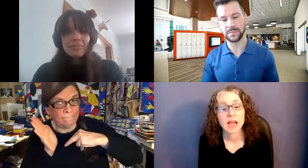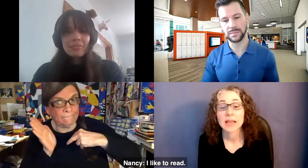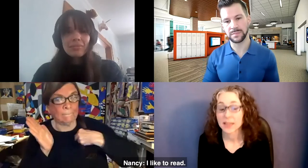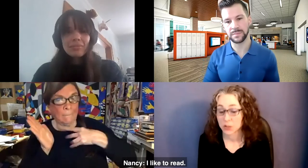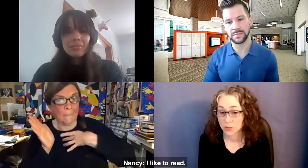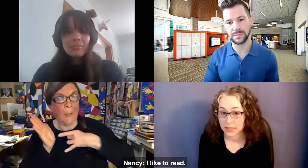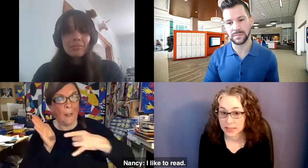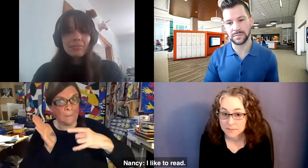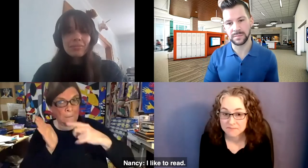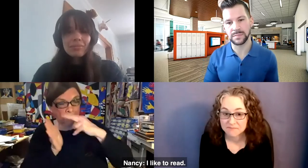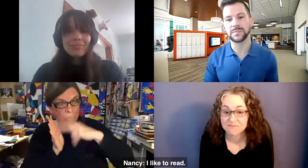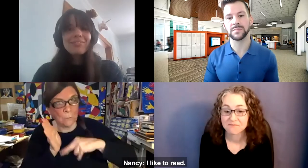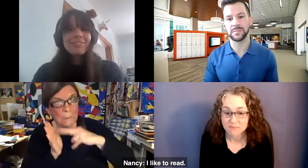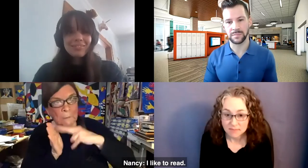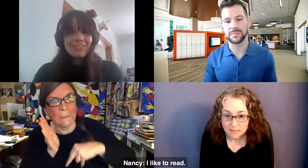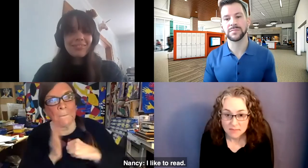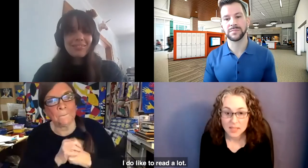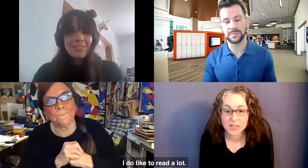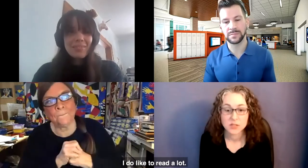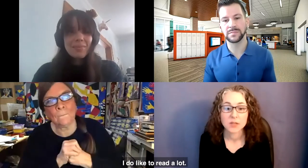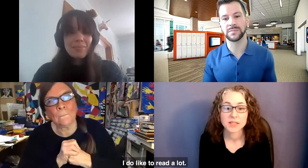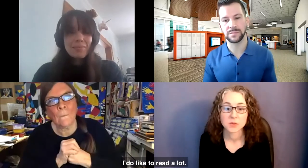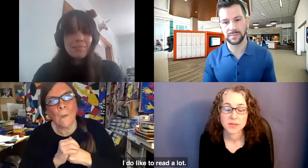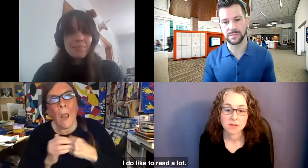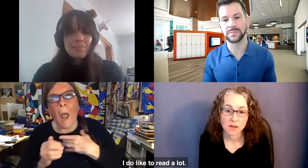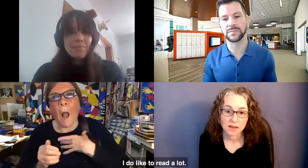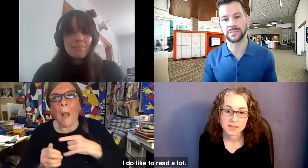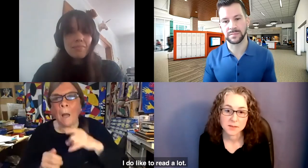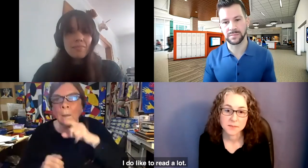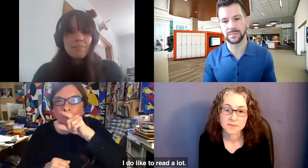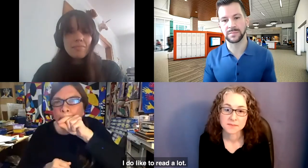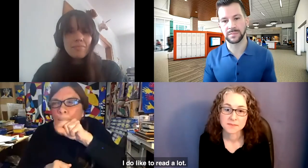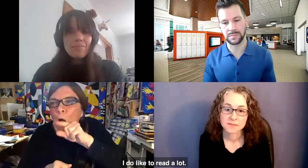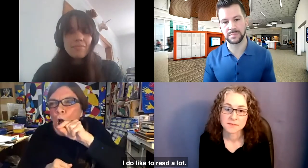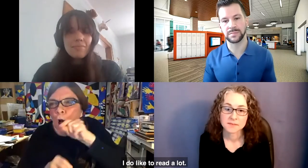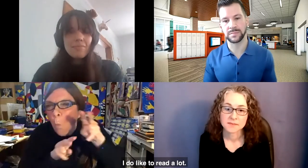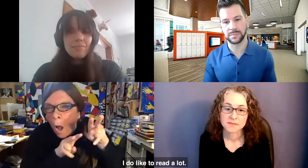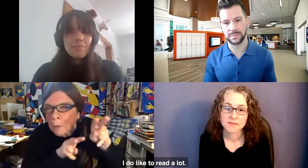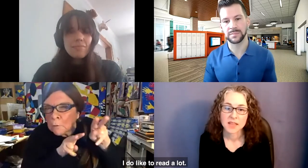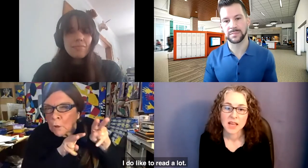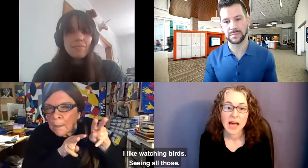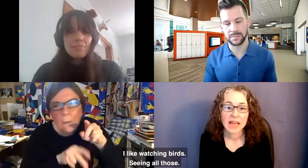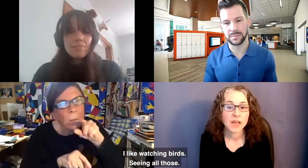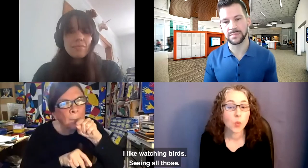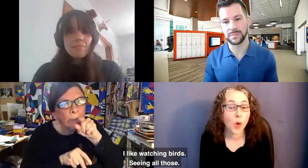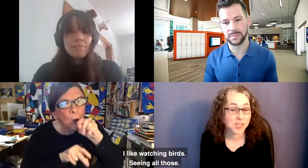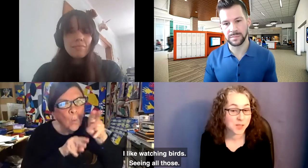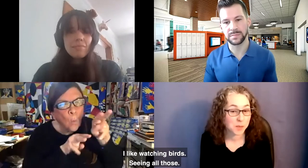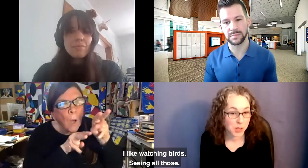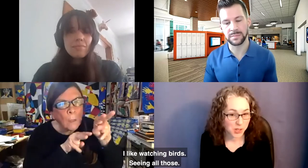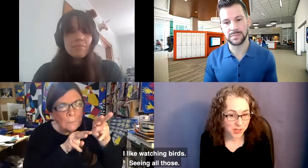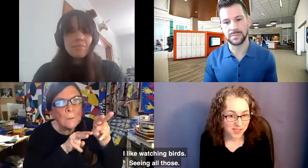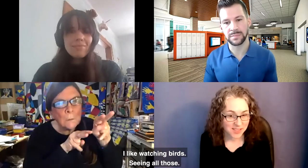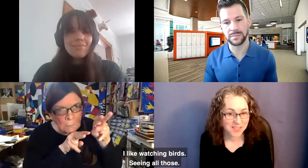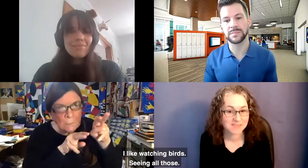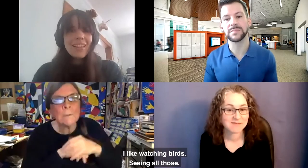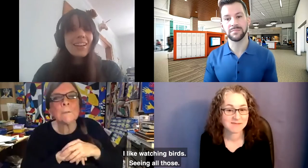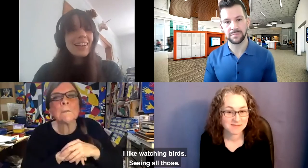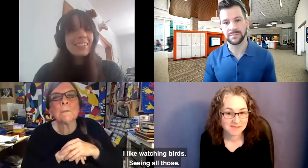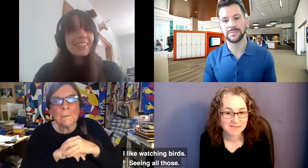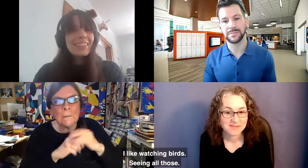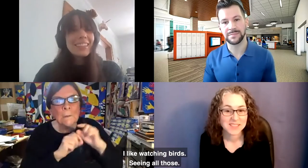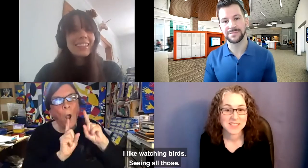I like to read. I do like to read a lot. I like watching birds.